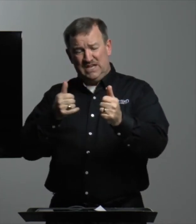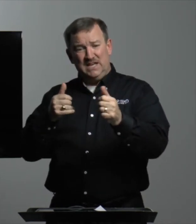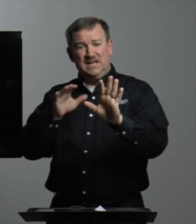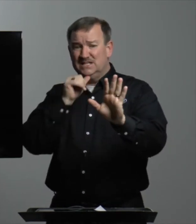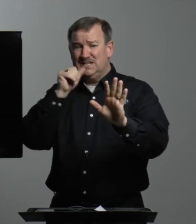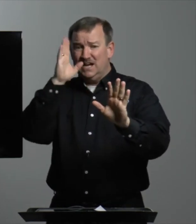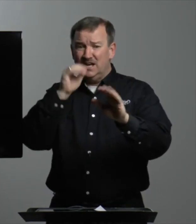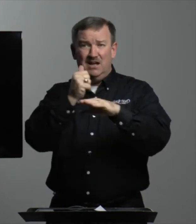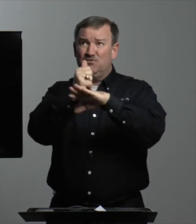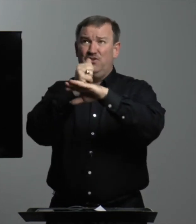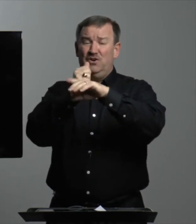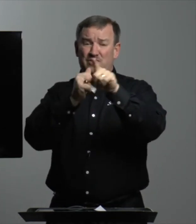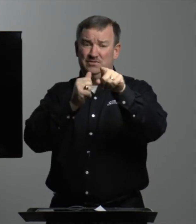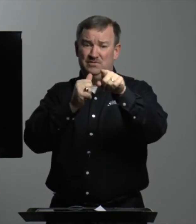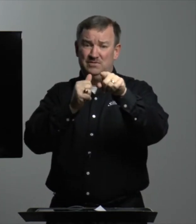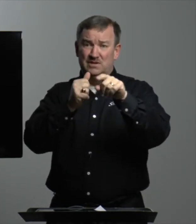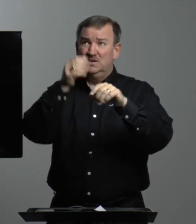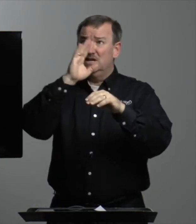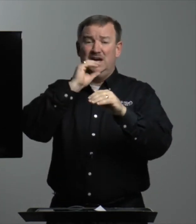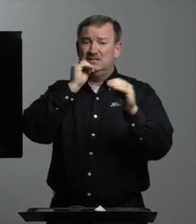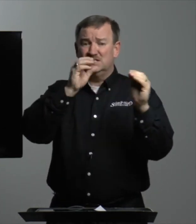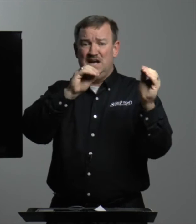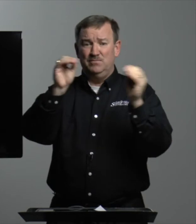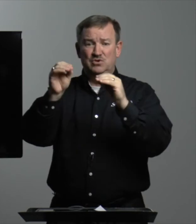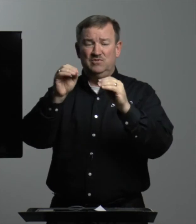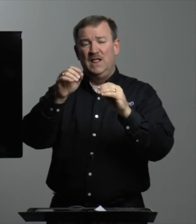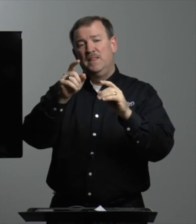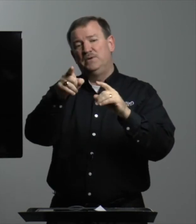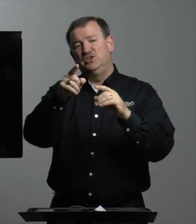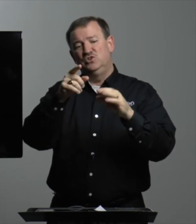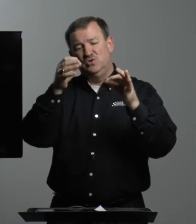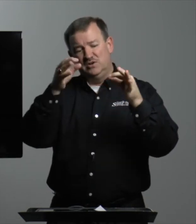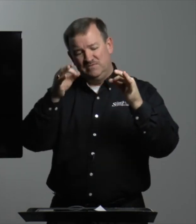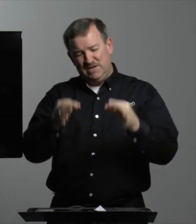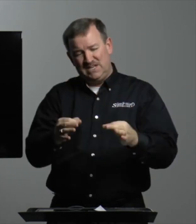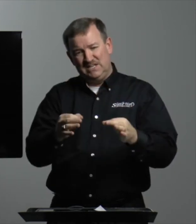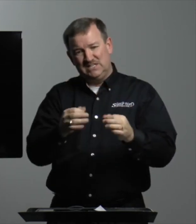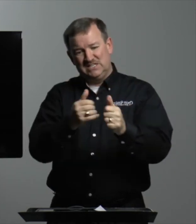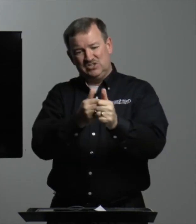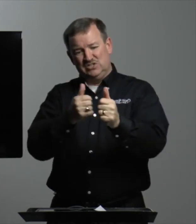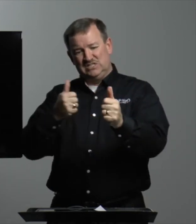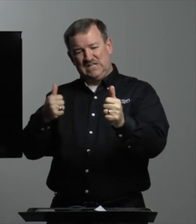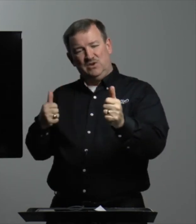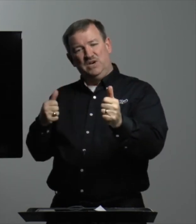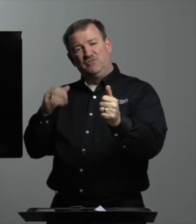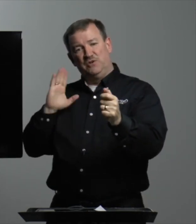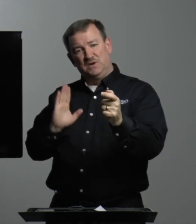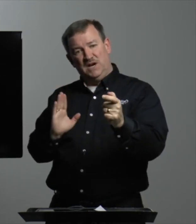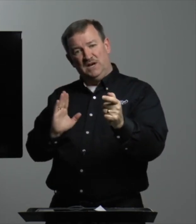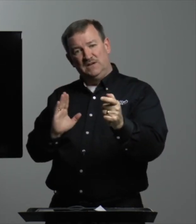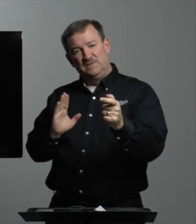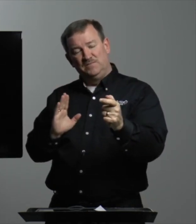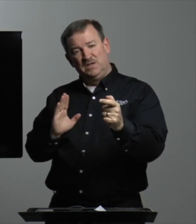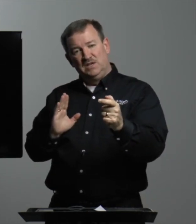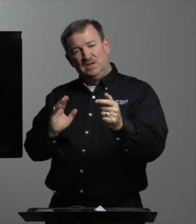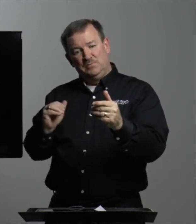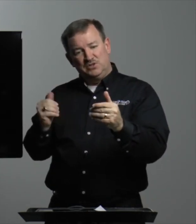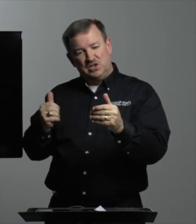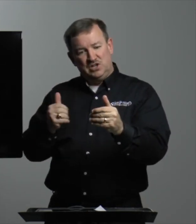staying, and it's not God's fault. God does not move. But you are making a decision to stay away from God. But the